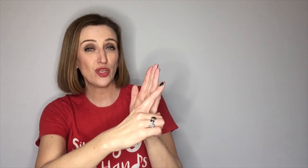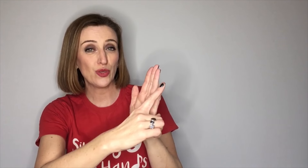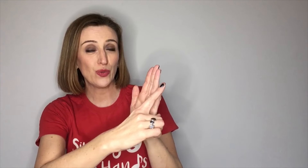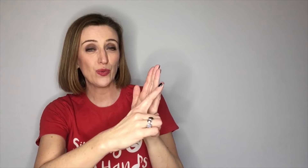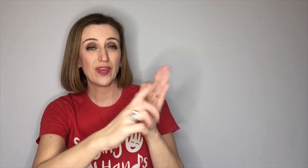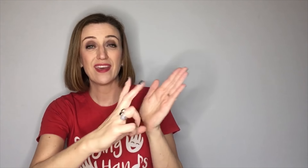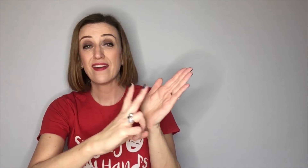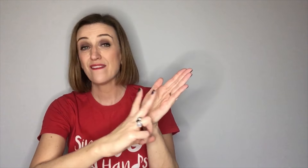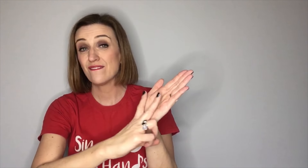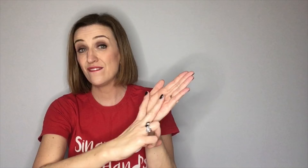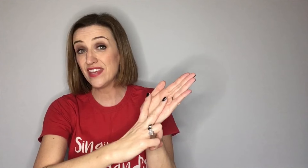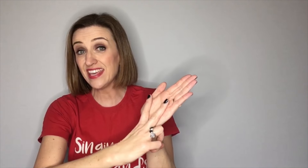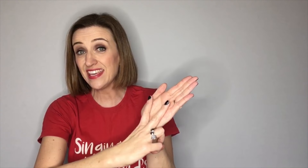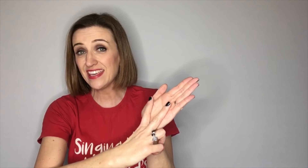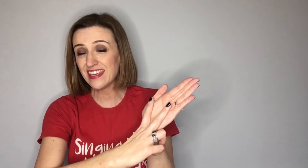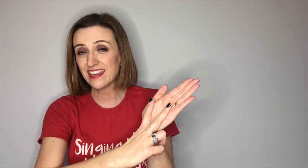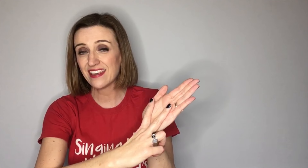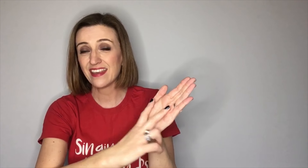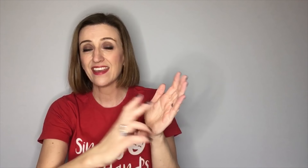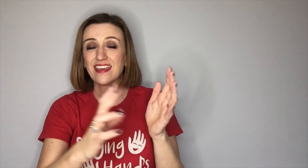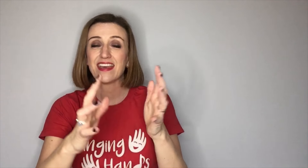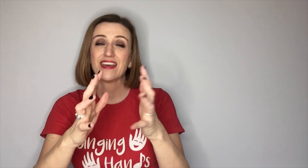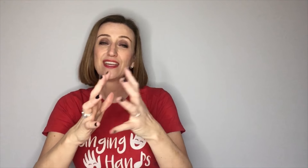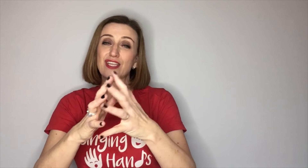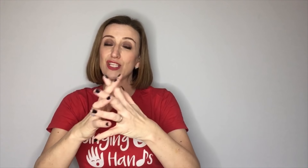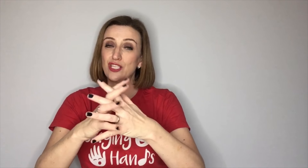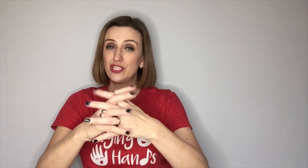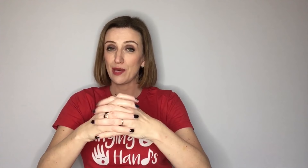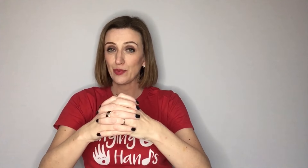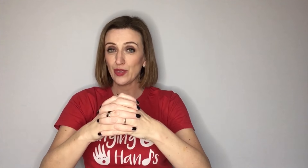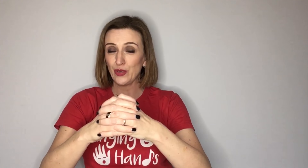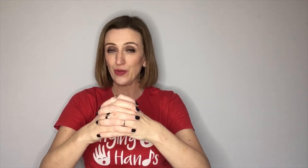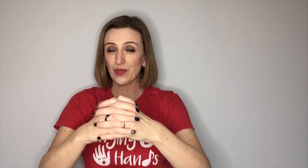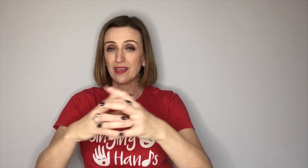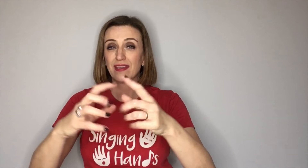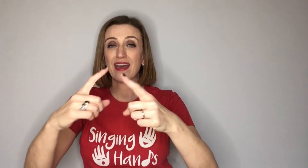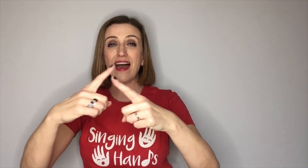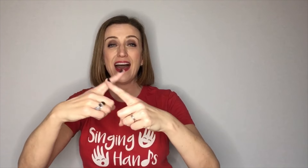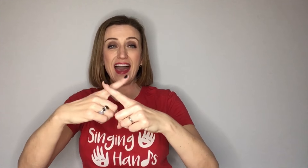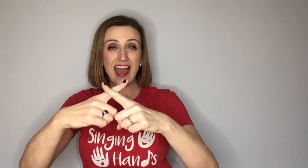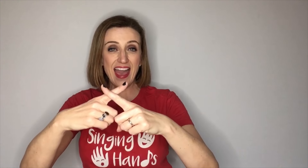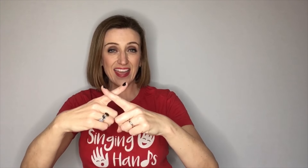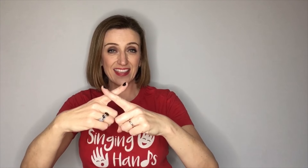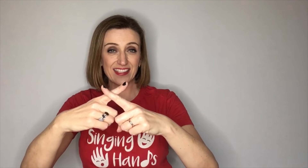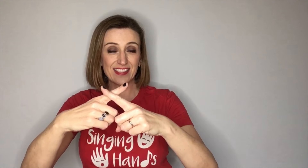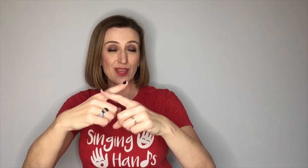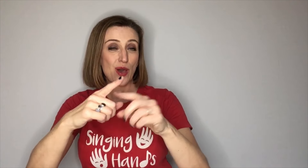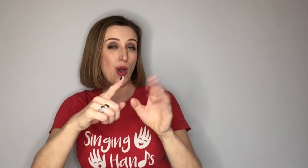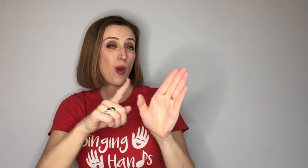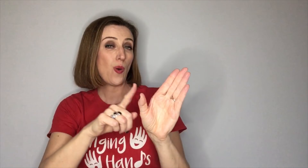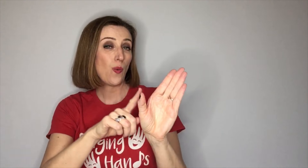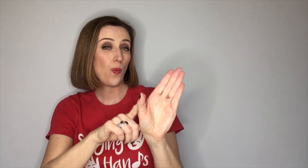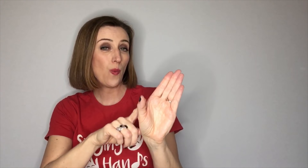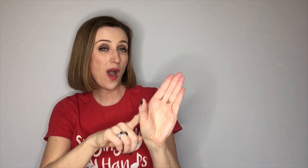V W X Y